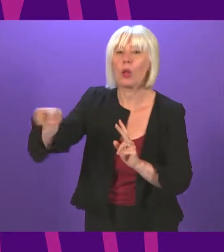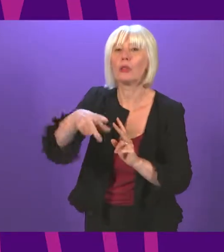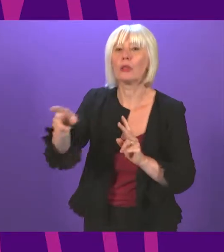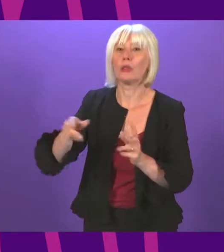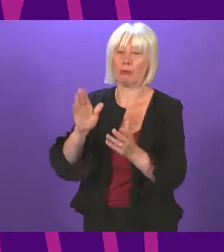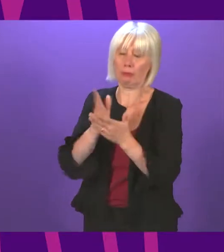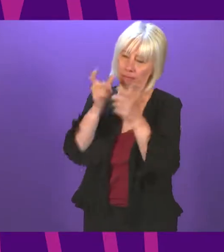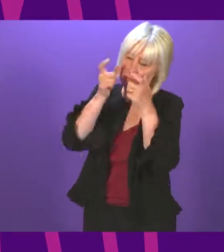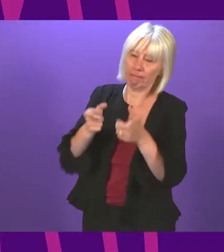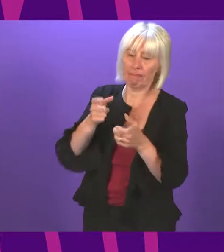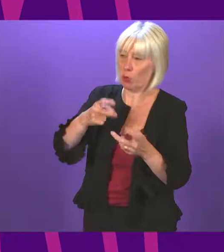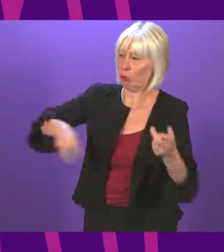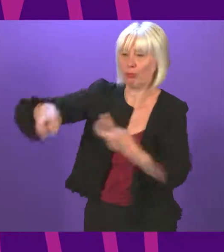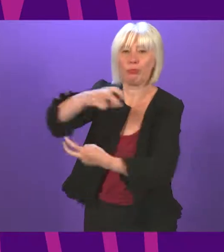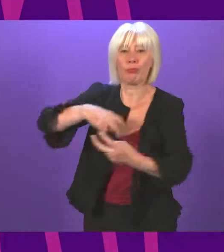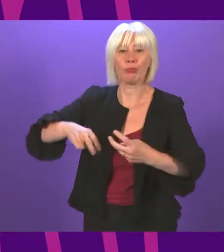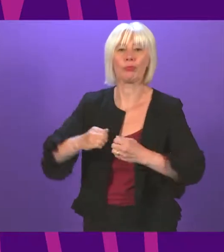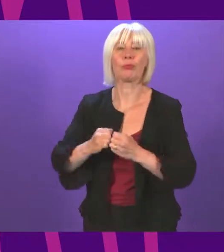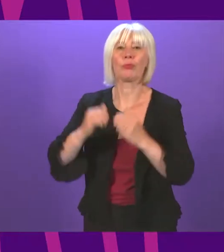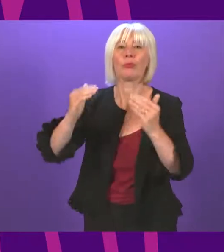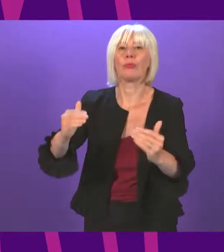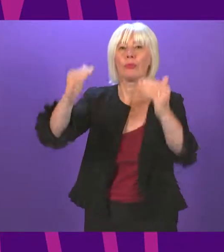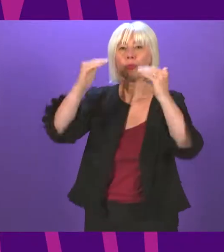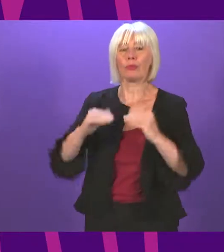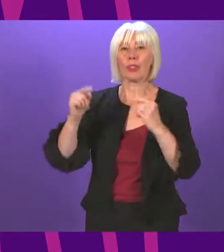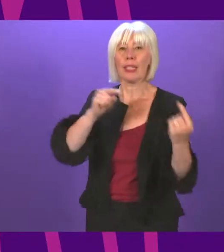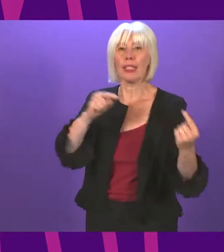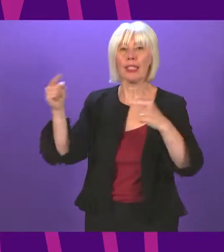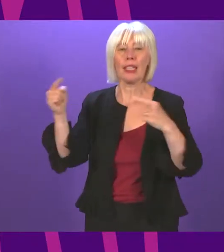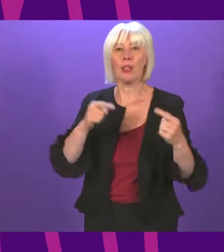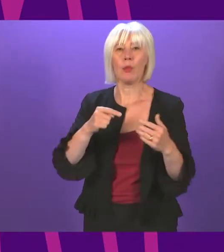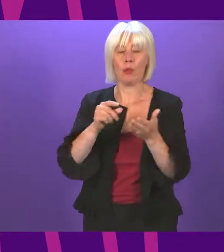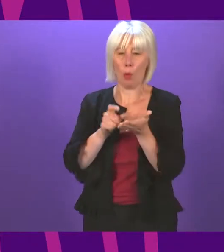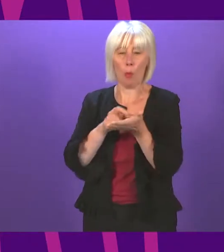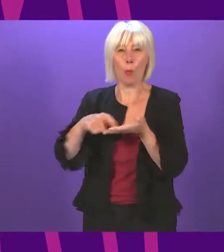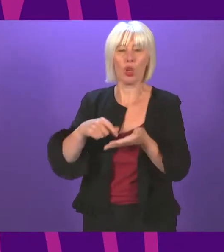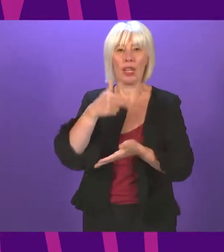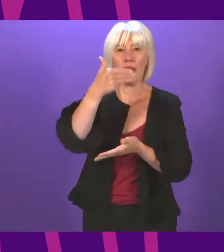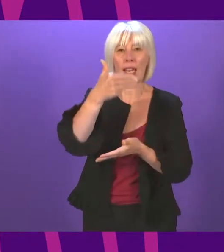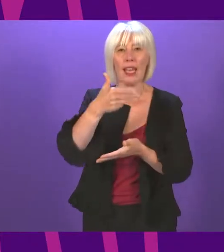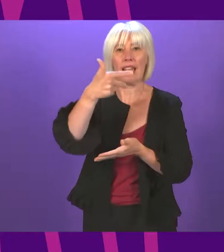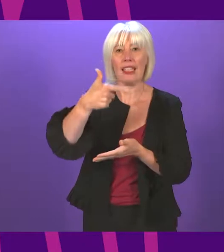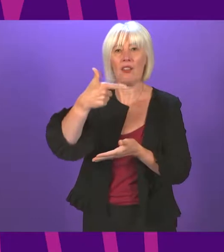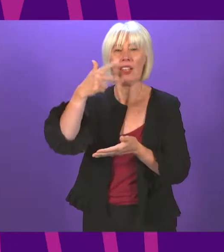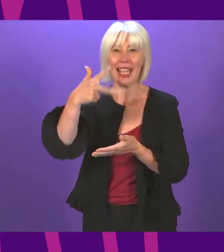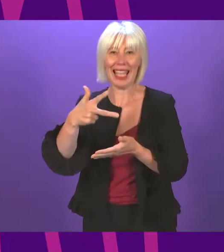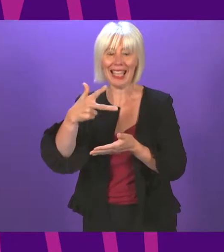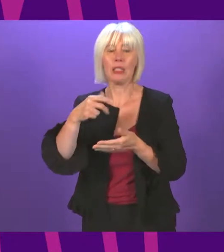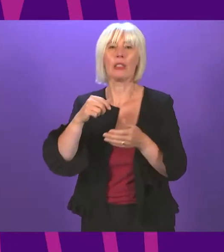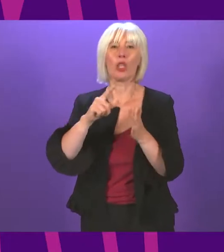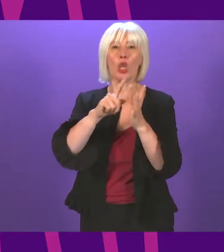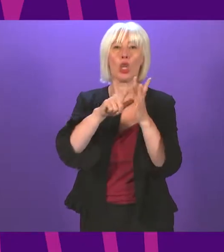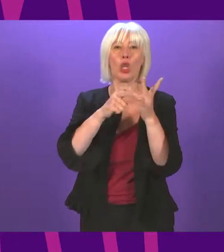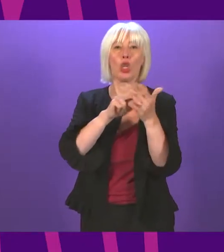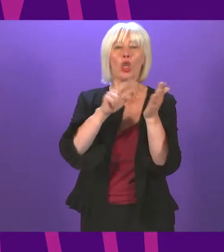around the chamber. The next item of business is a debate on motion 978 in the name of John Swinney on first 100 days